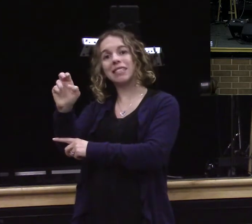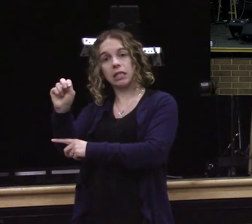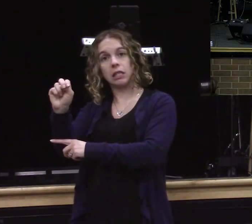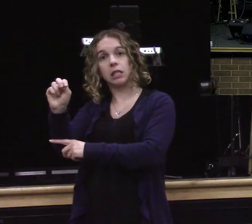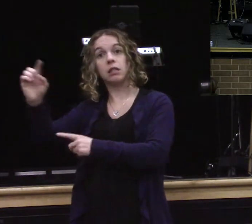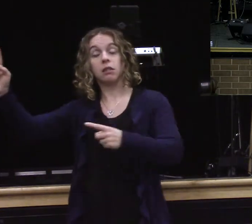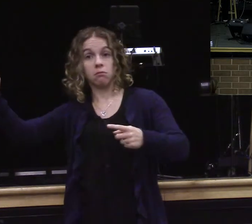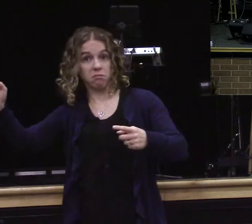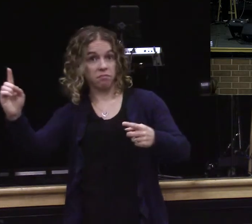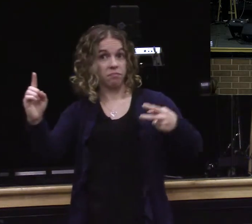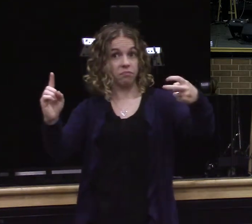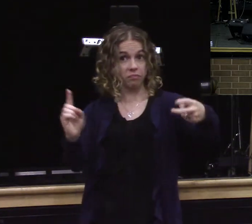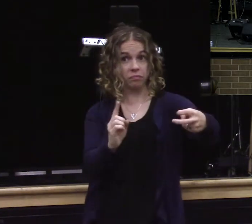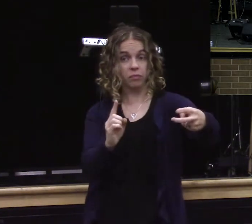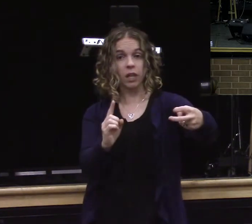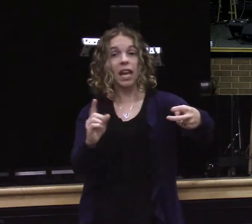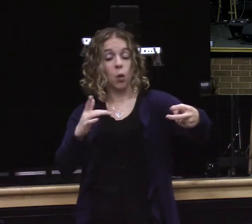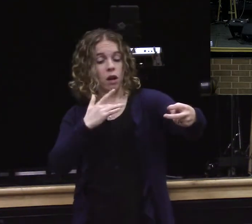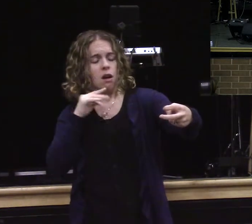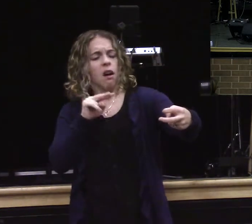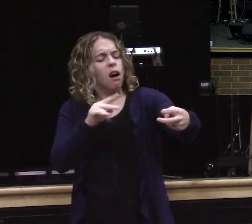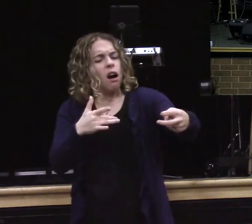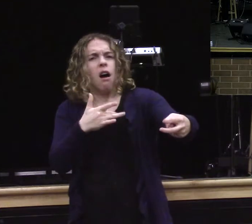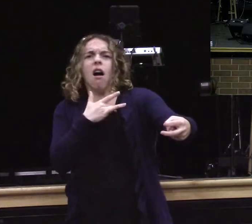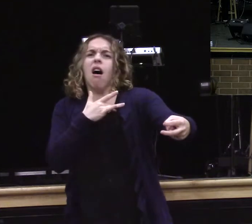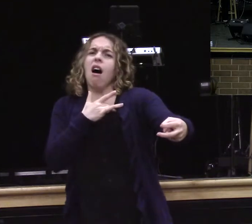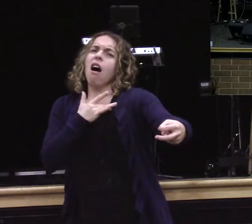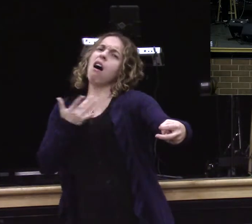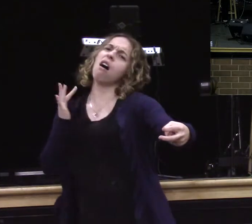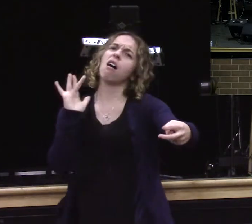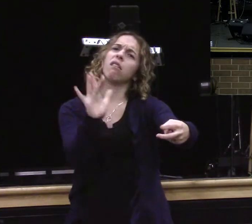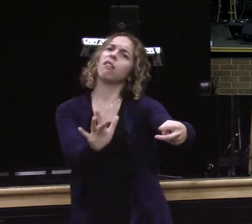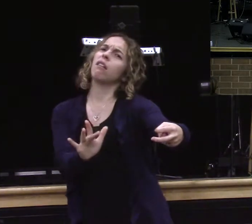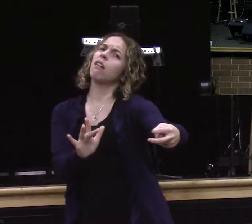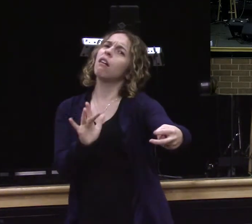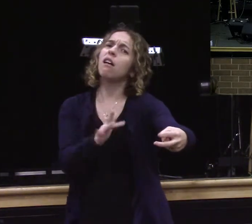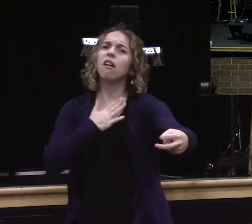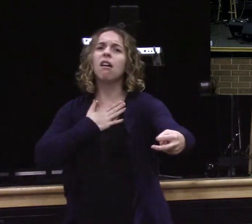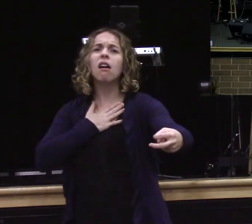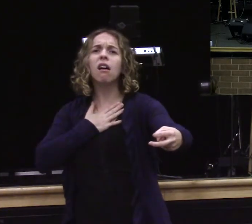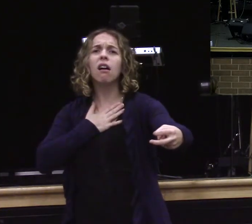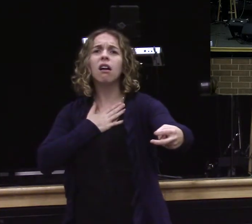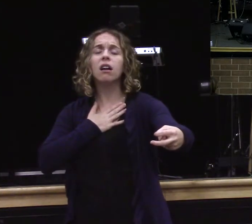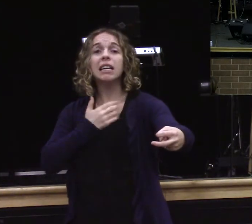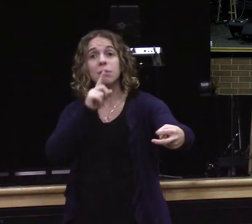long Greek word. It means to be moved with when one's in a part. To have deep feelings of empathy and pity and to reach